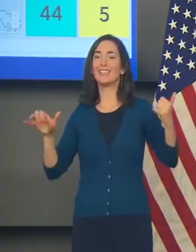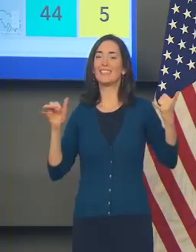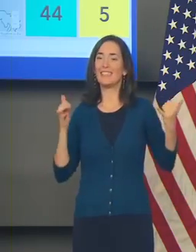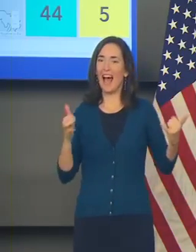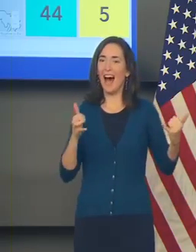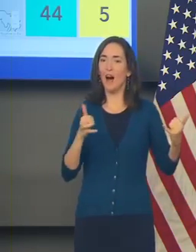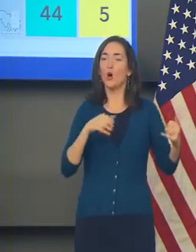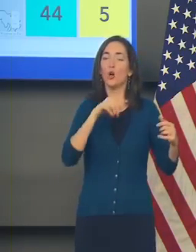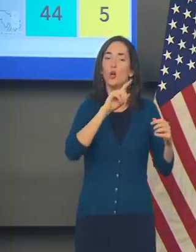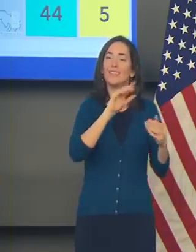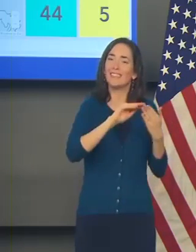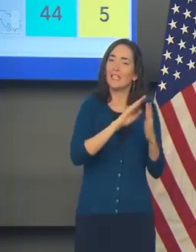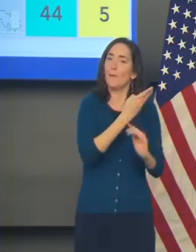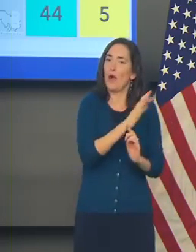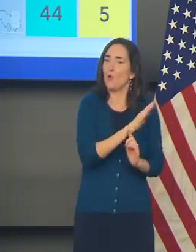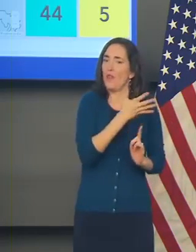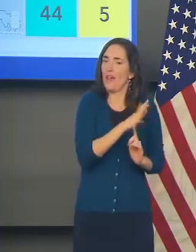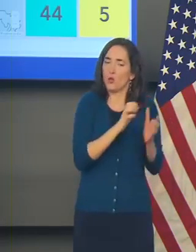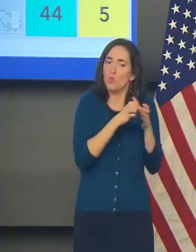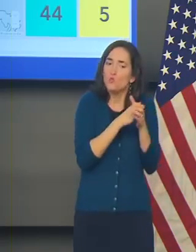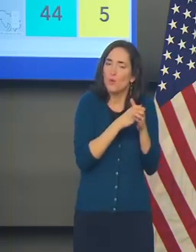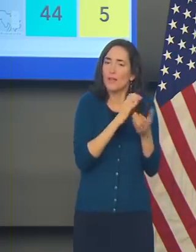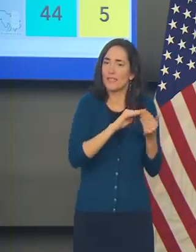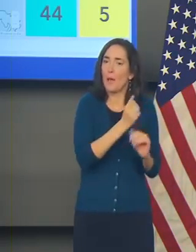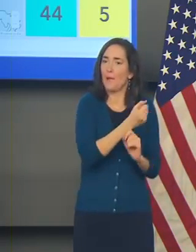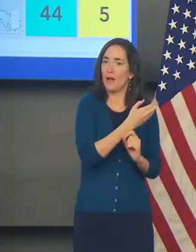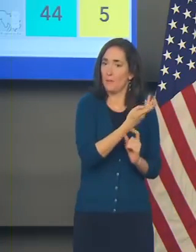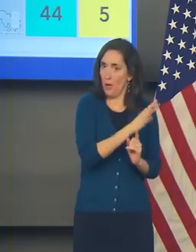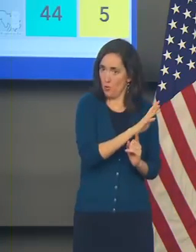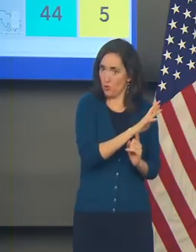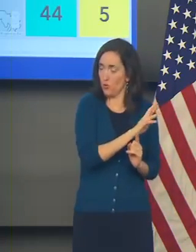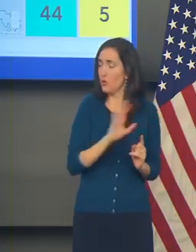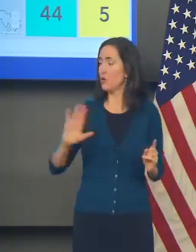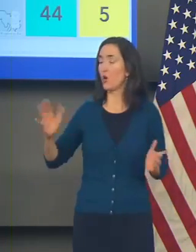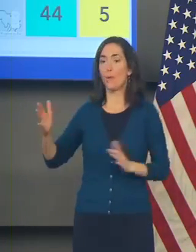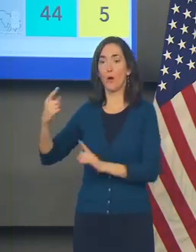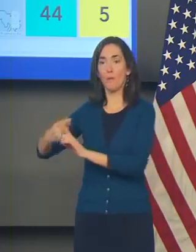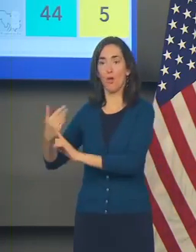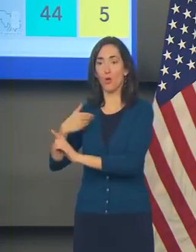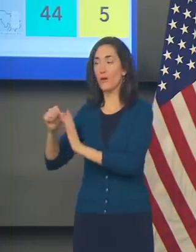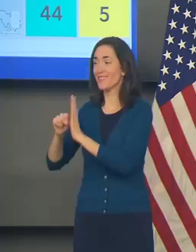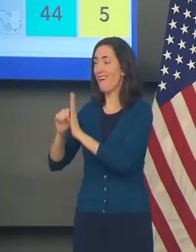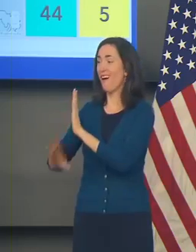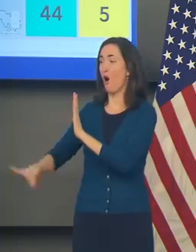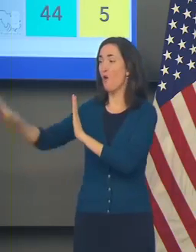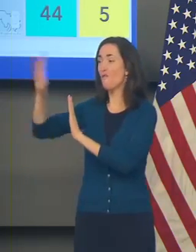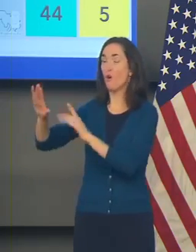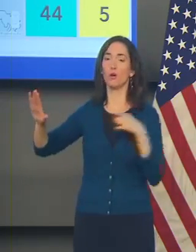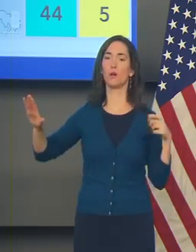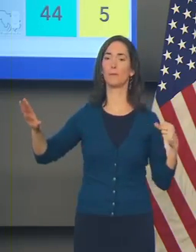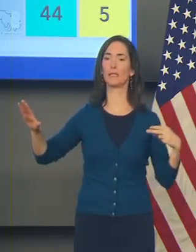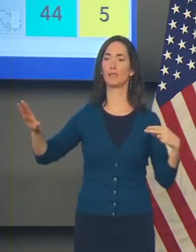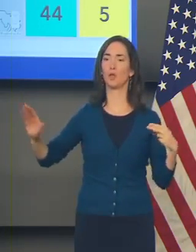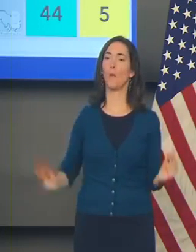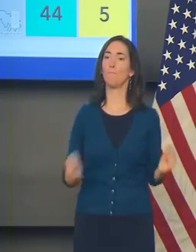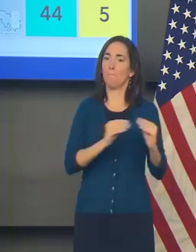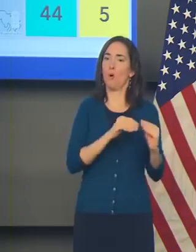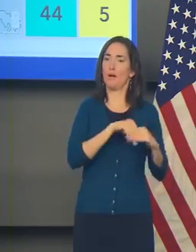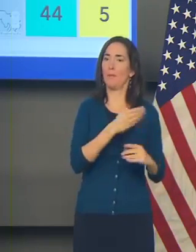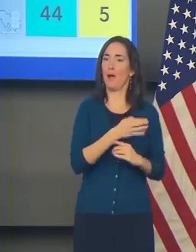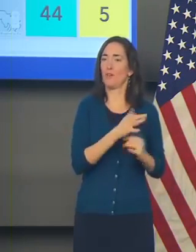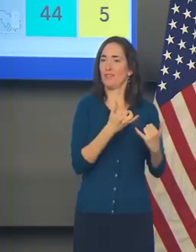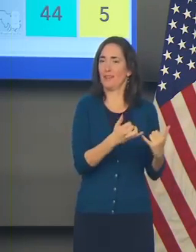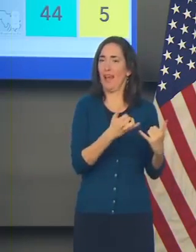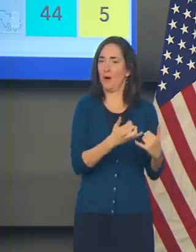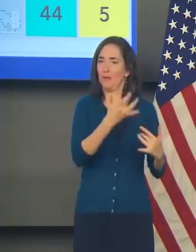And that's why it's important that people do what's been asked of them. Again, to be